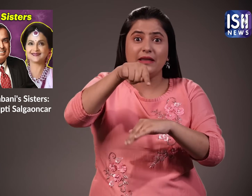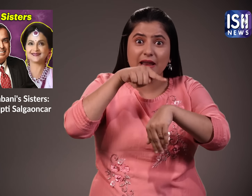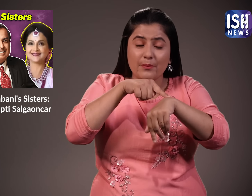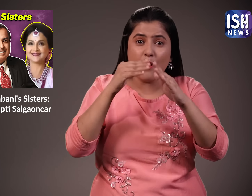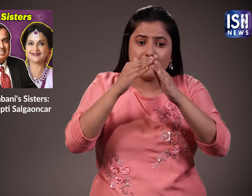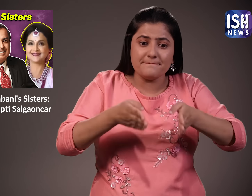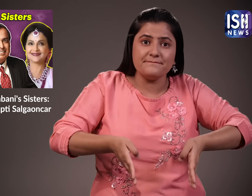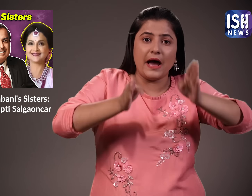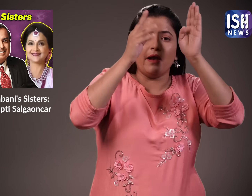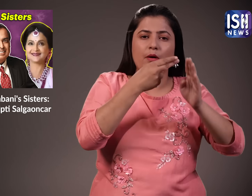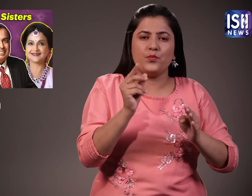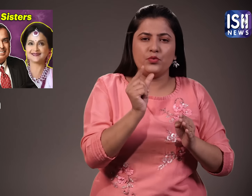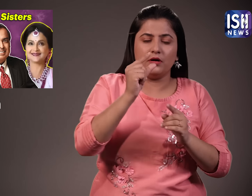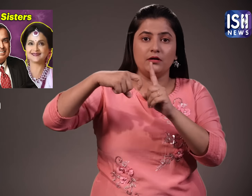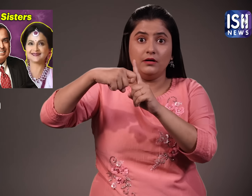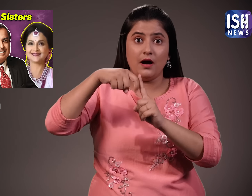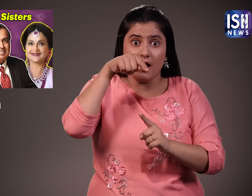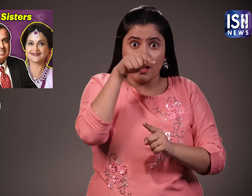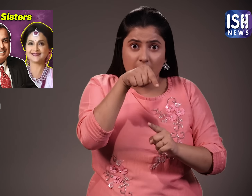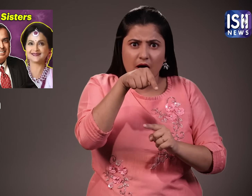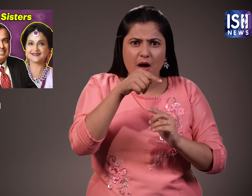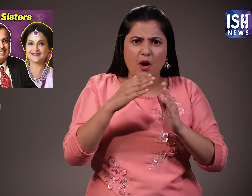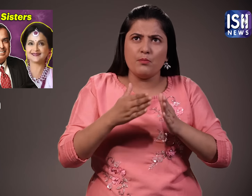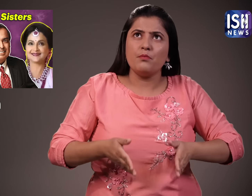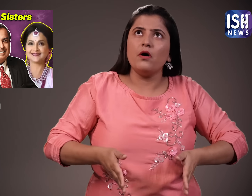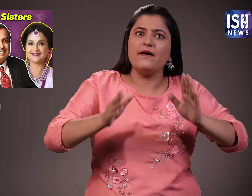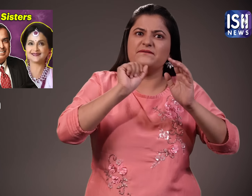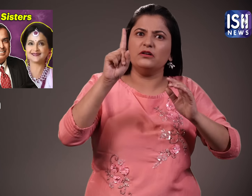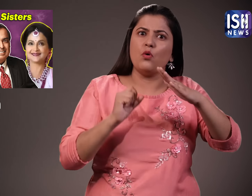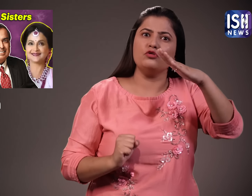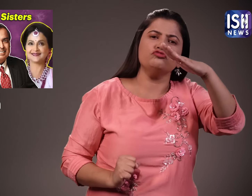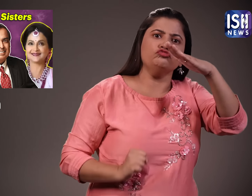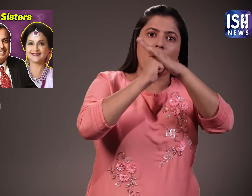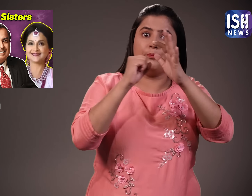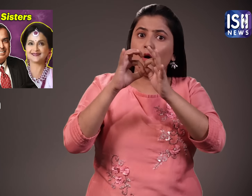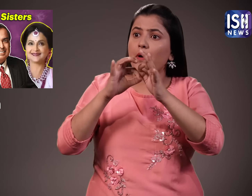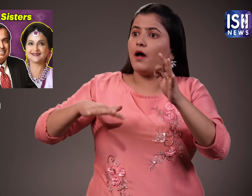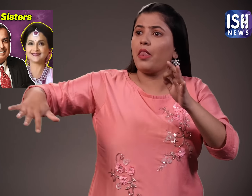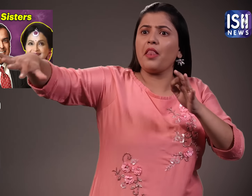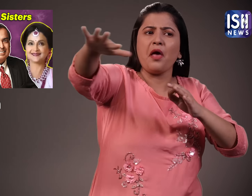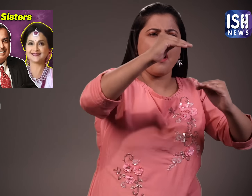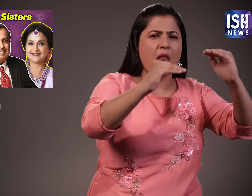At the time, i.e. in 1978, they used to live in Mumbai's only skyscraper Usha Kiran.